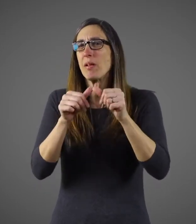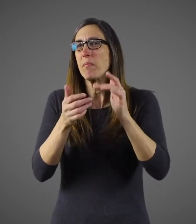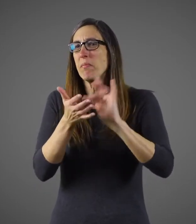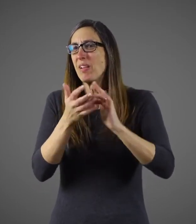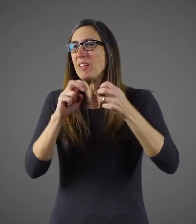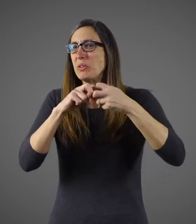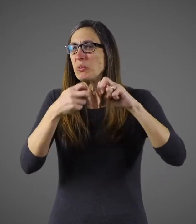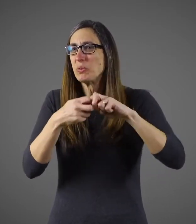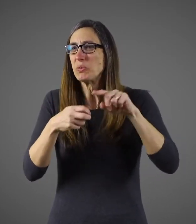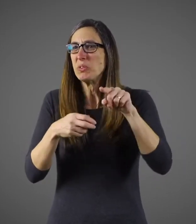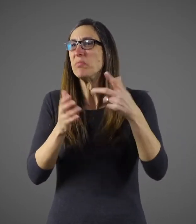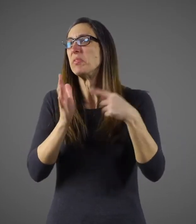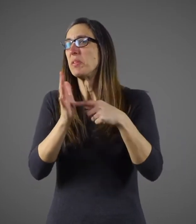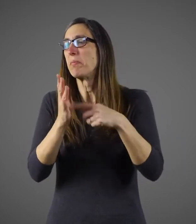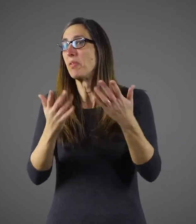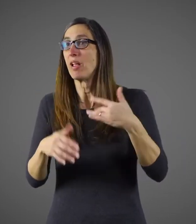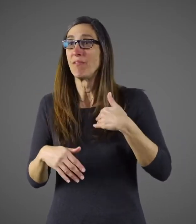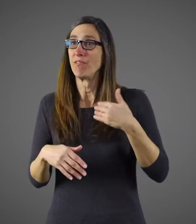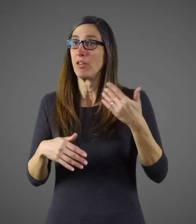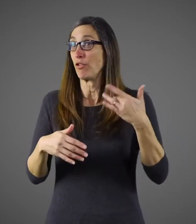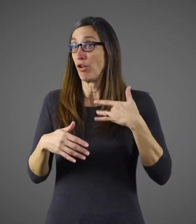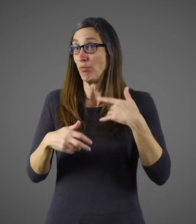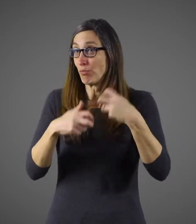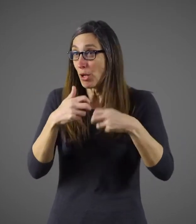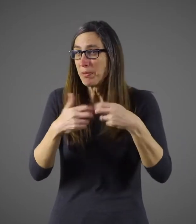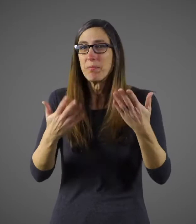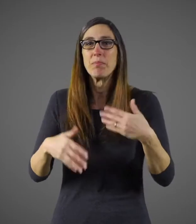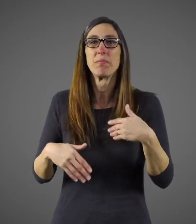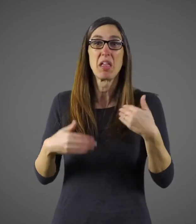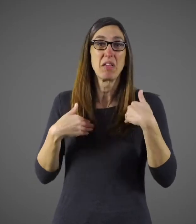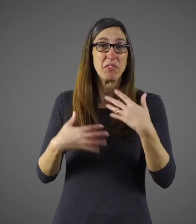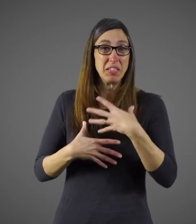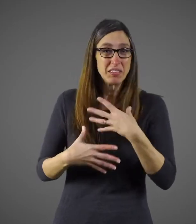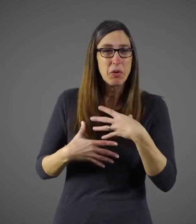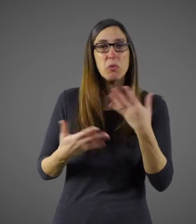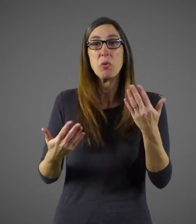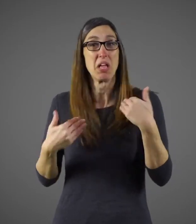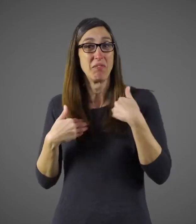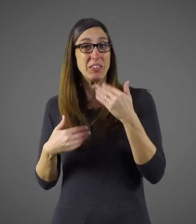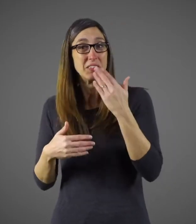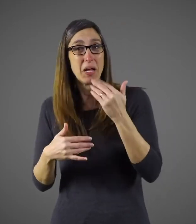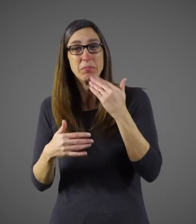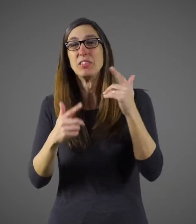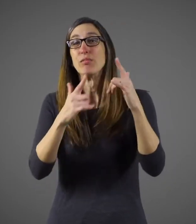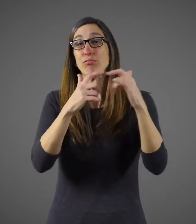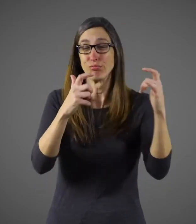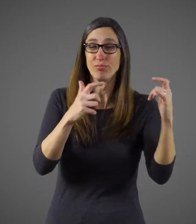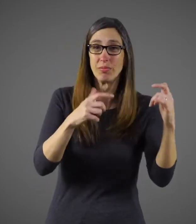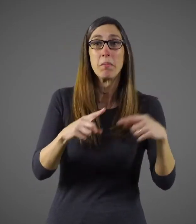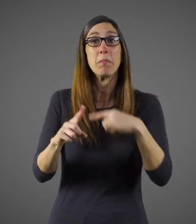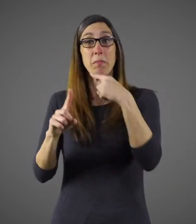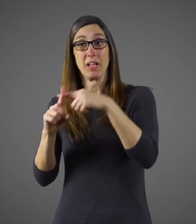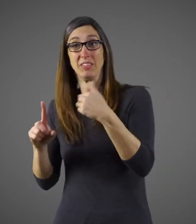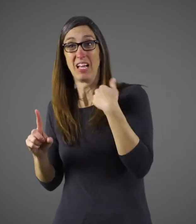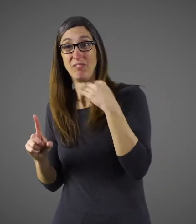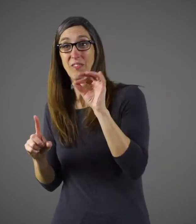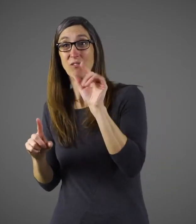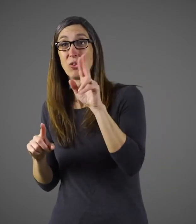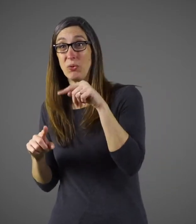chronic medical issues such as a heart problem, asthma, or diabetes, diabetes, and then you get the flu, it can make